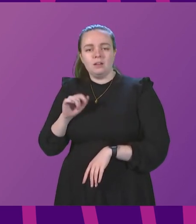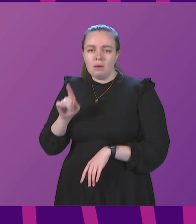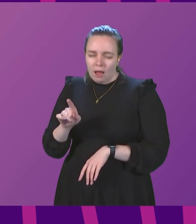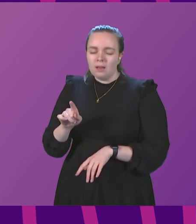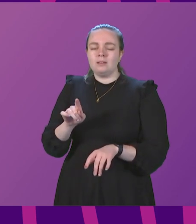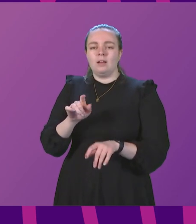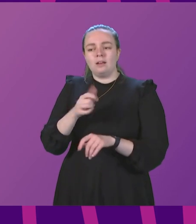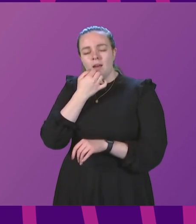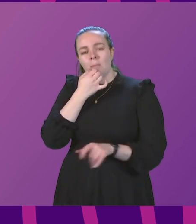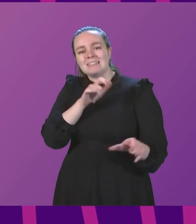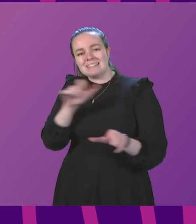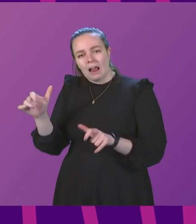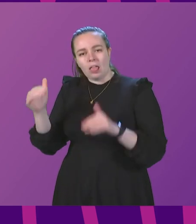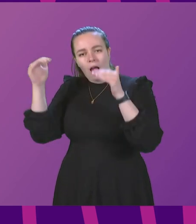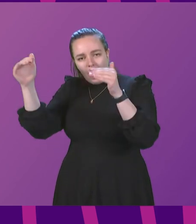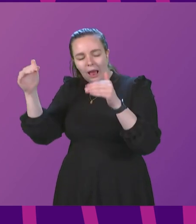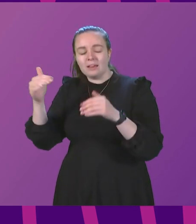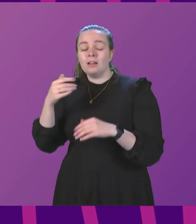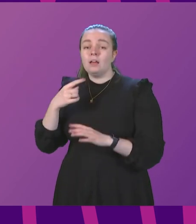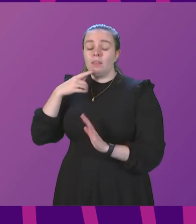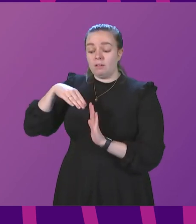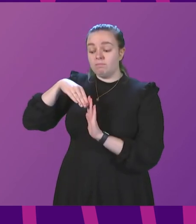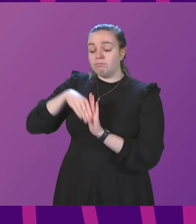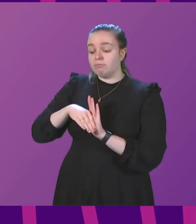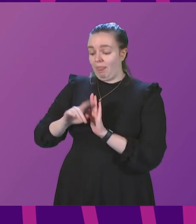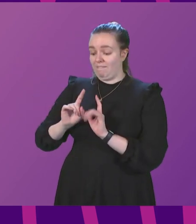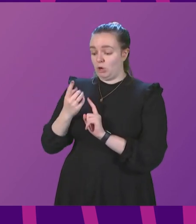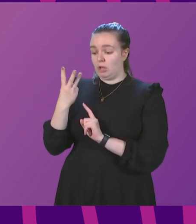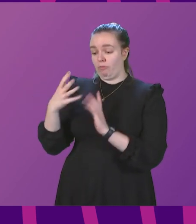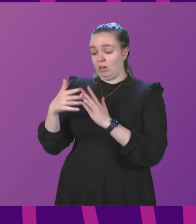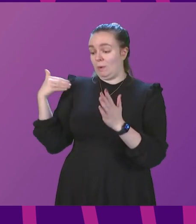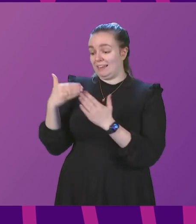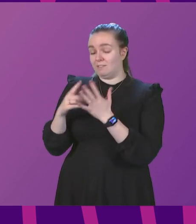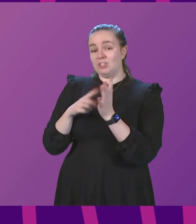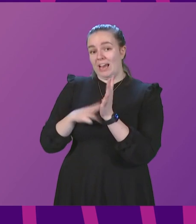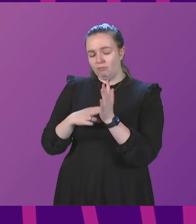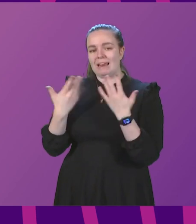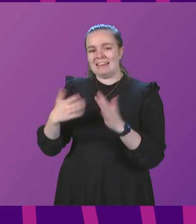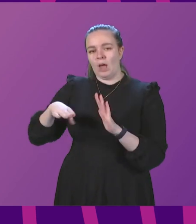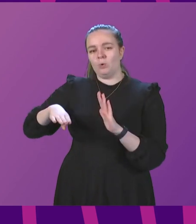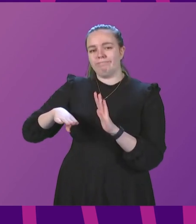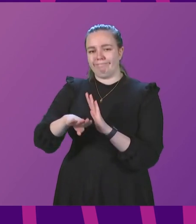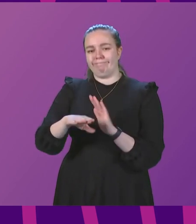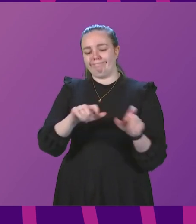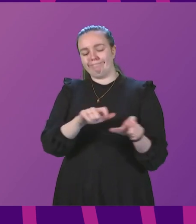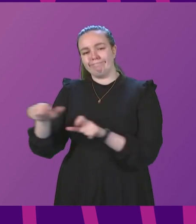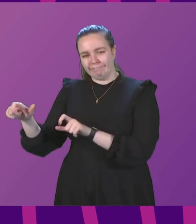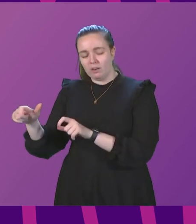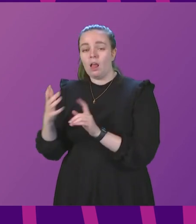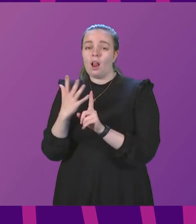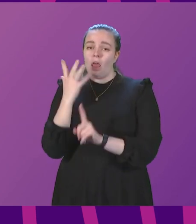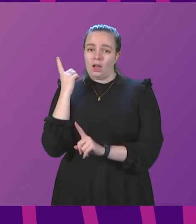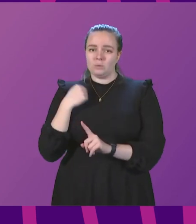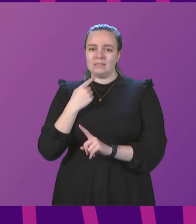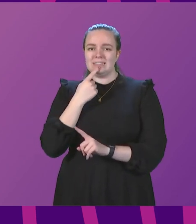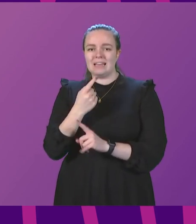numbers do remain high, and the significant fall in the first three weeks of January has now levelled off somewhat. Last week, I reported